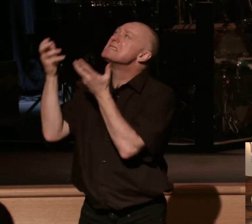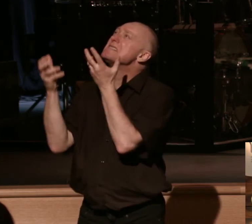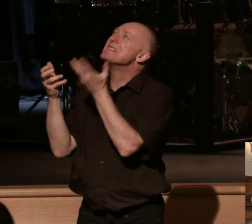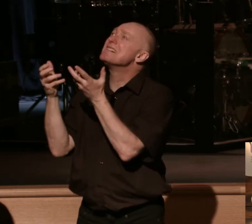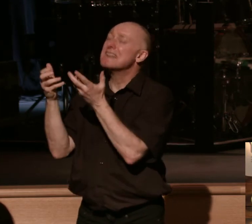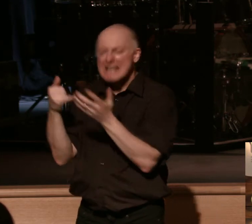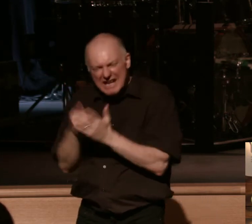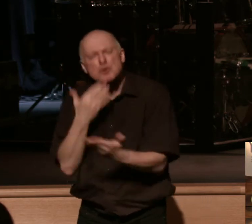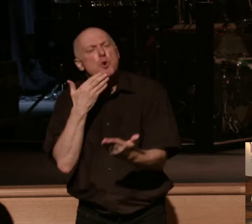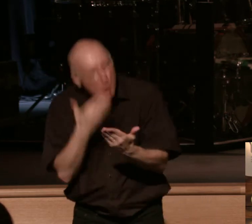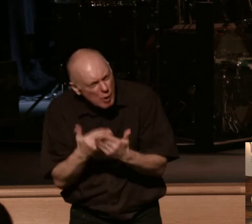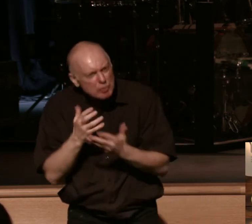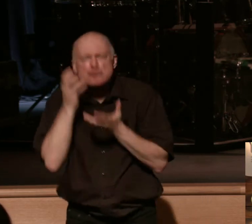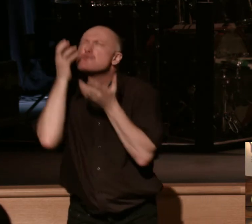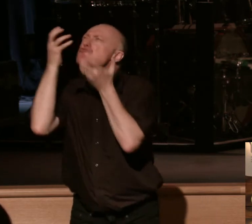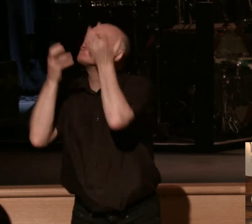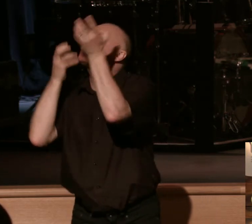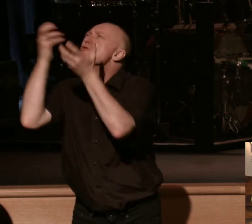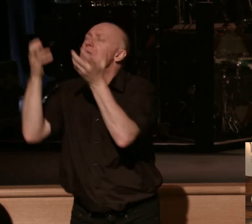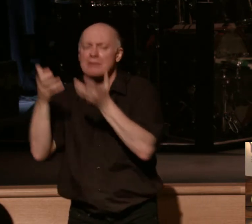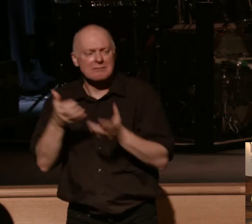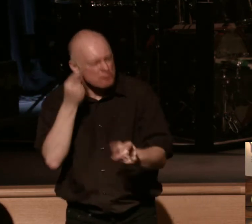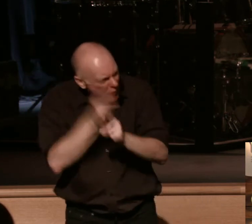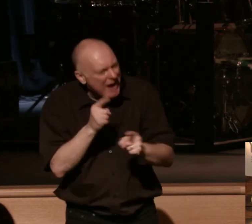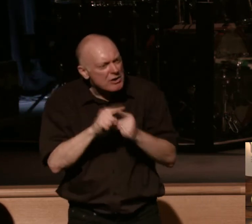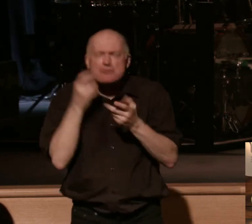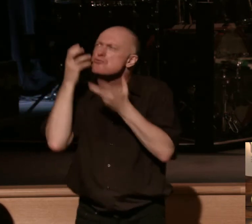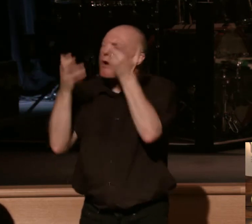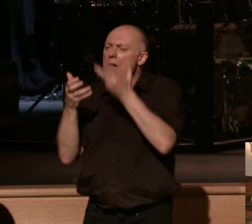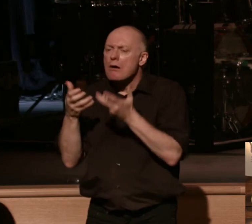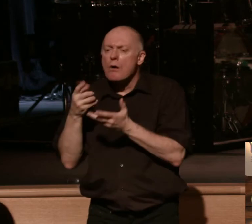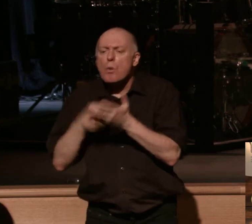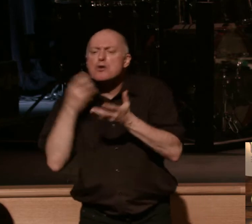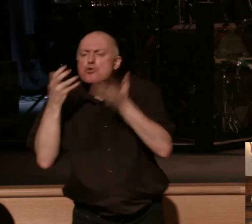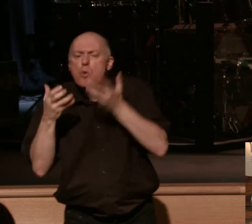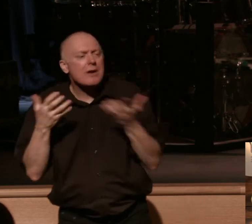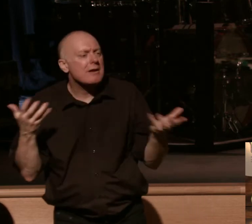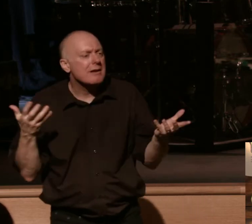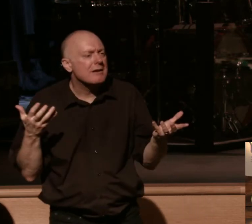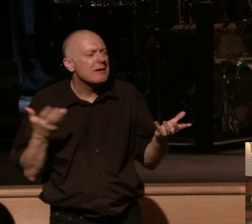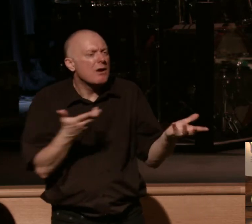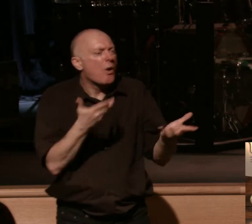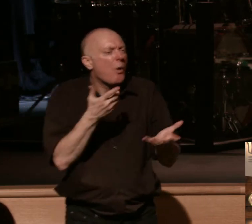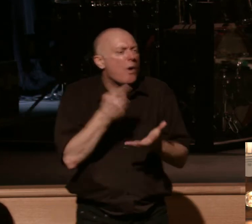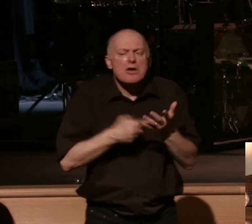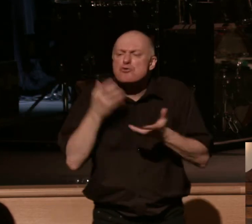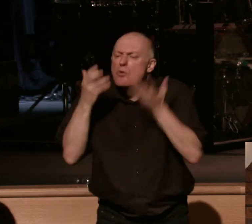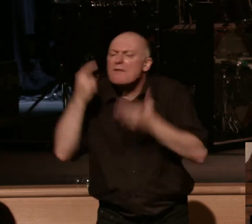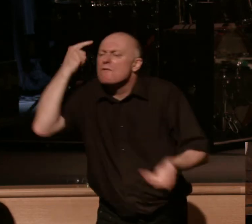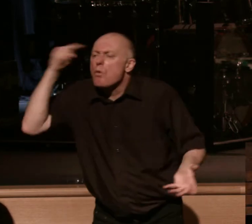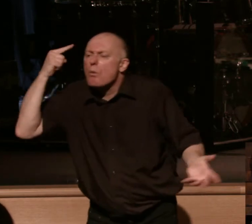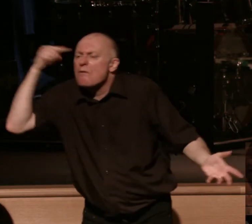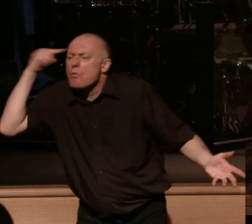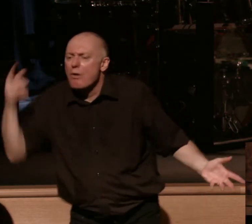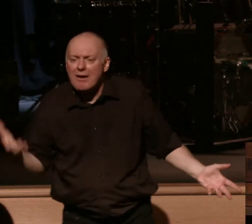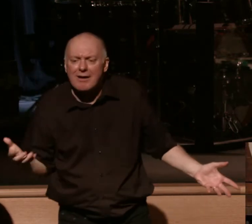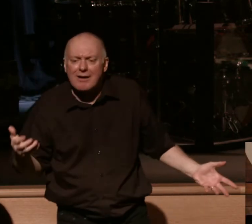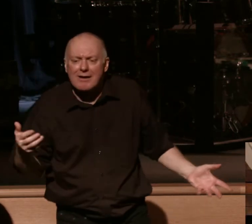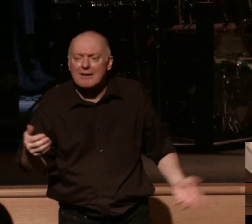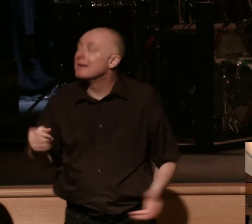good to groan it's right to groan what are we groaning specifically for well on the screen here in our